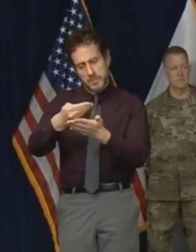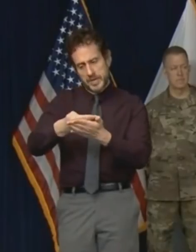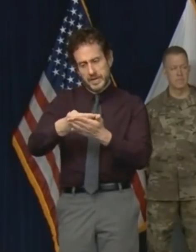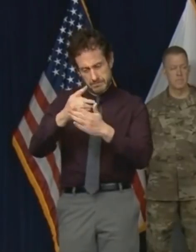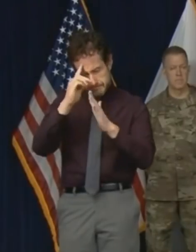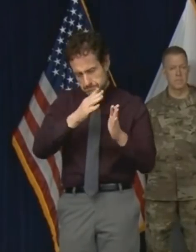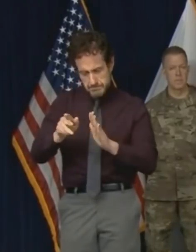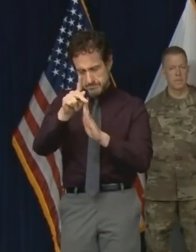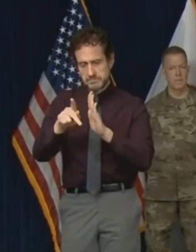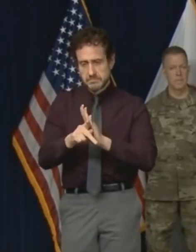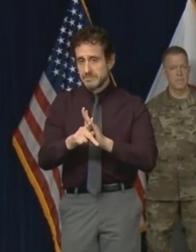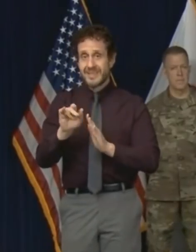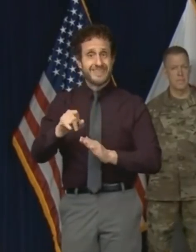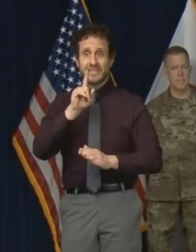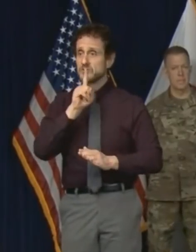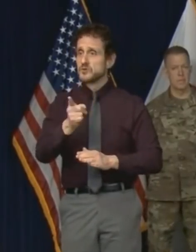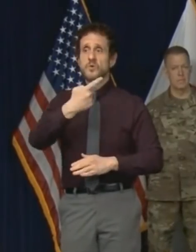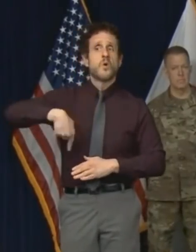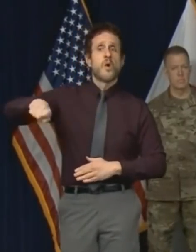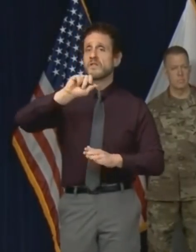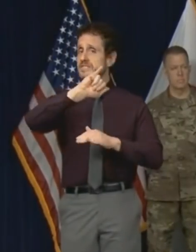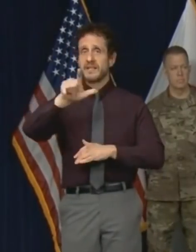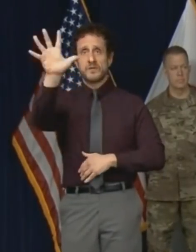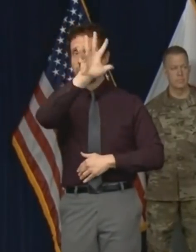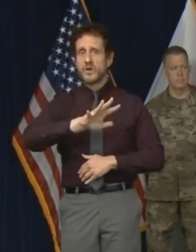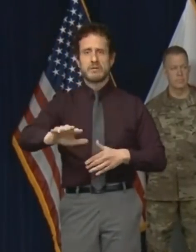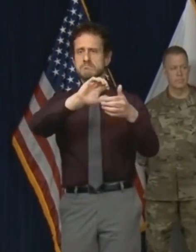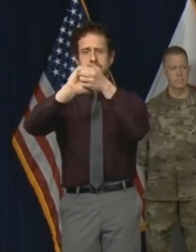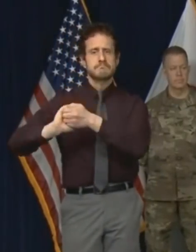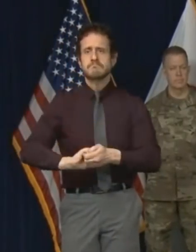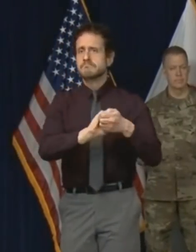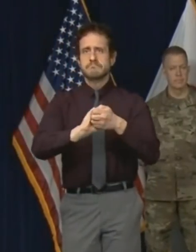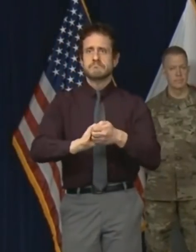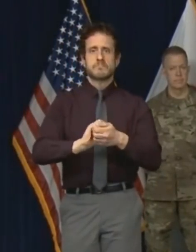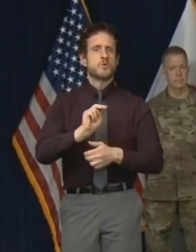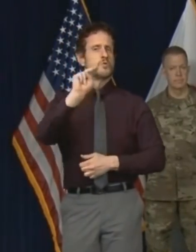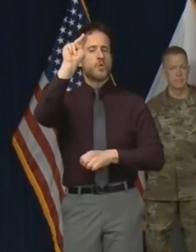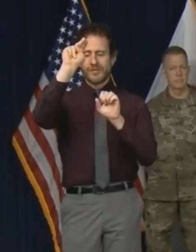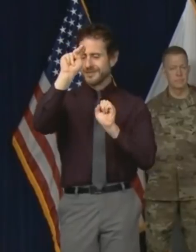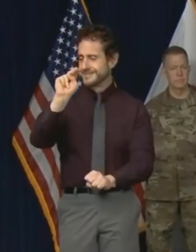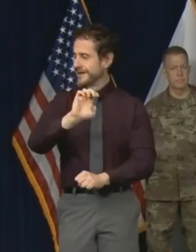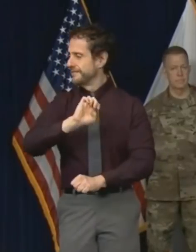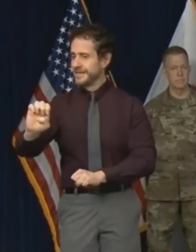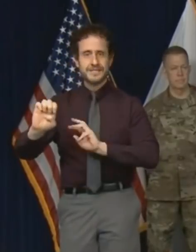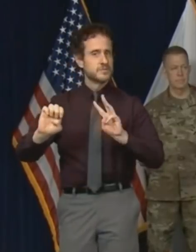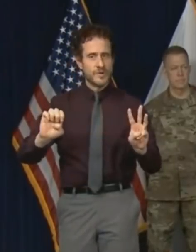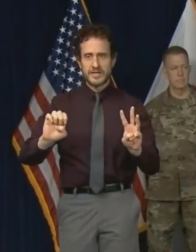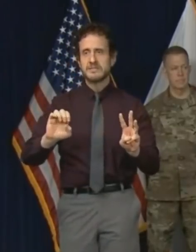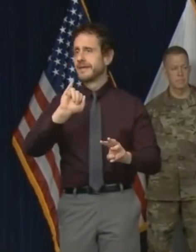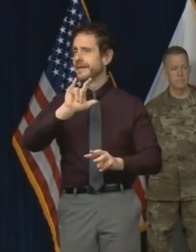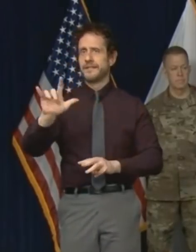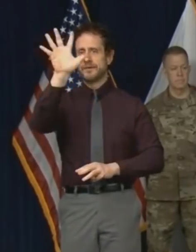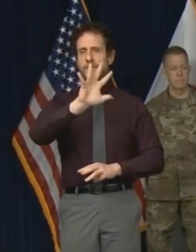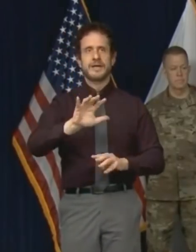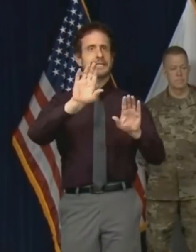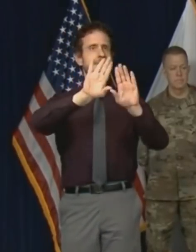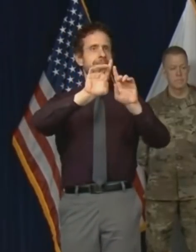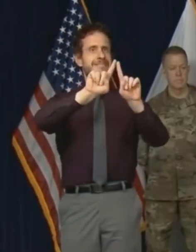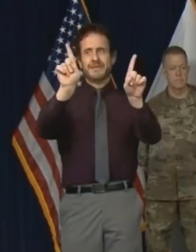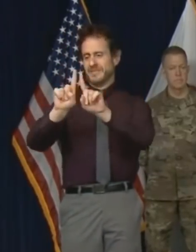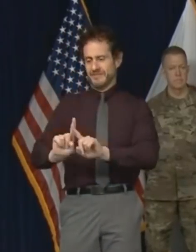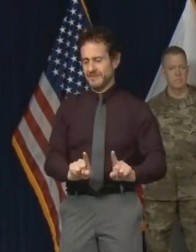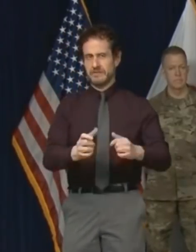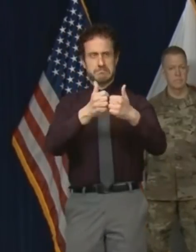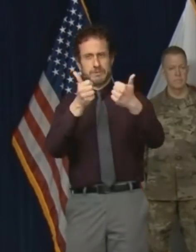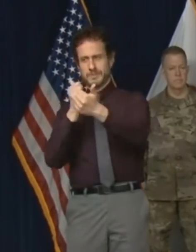from Cairo to Chicago from Rockford to Metropolis we are one Illinois. But it's also